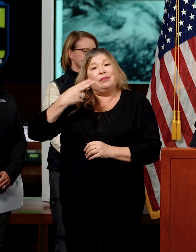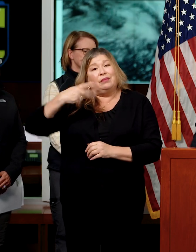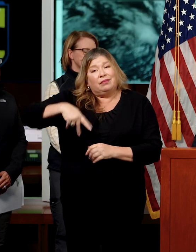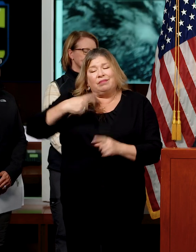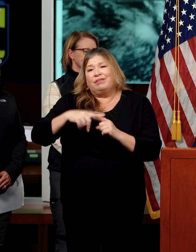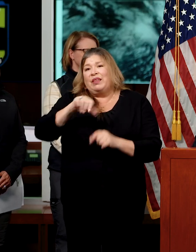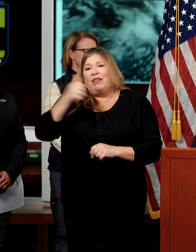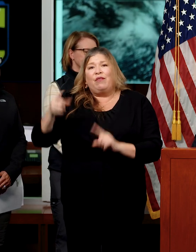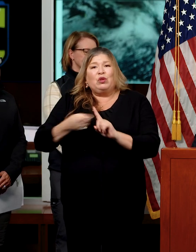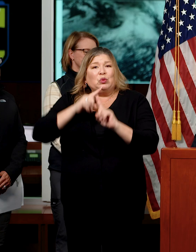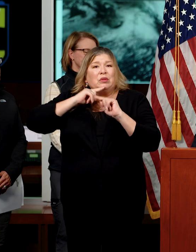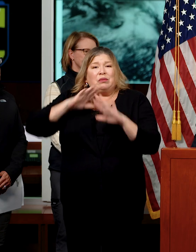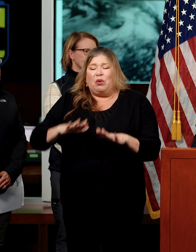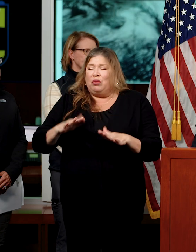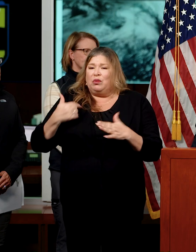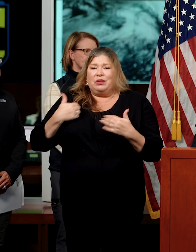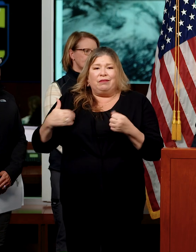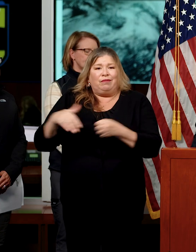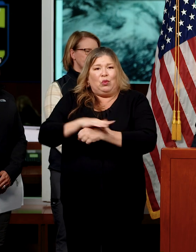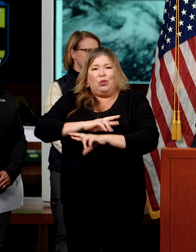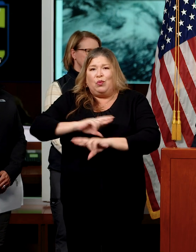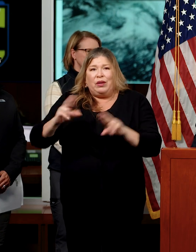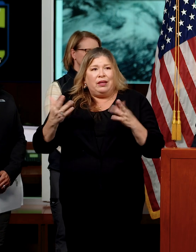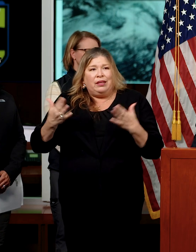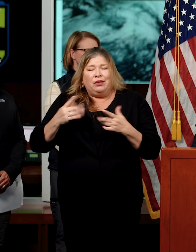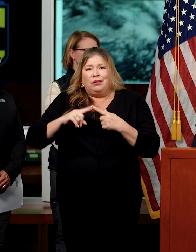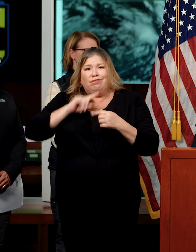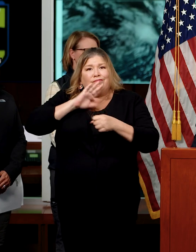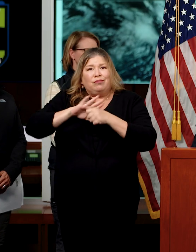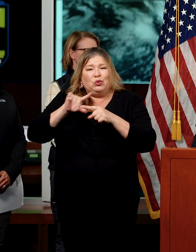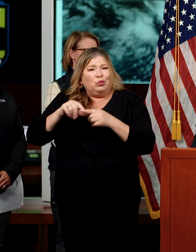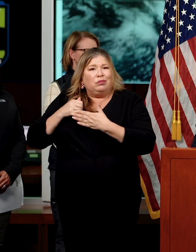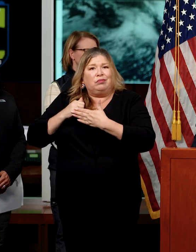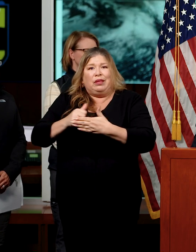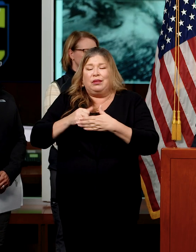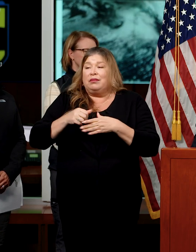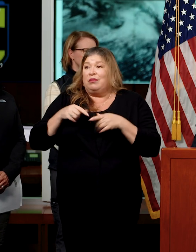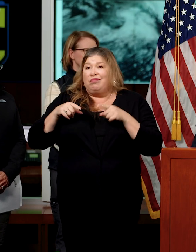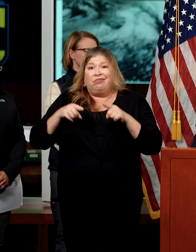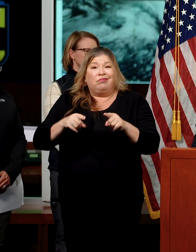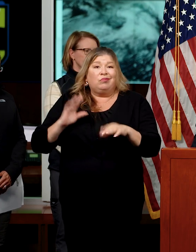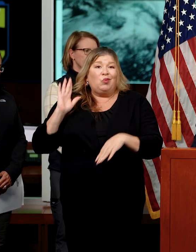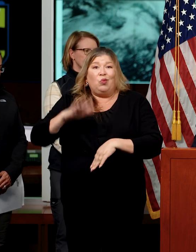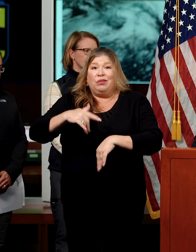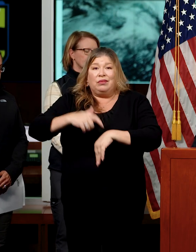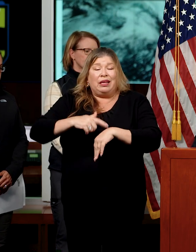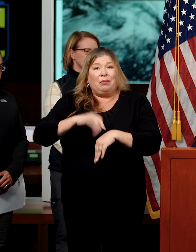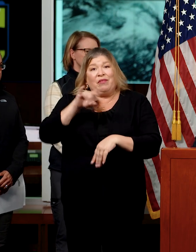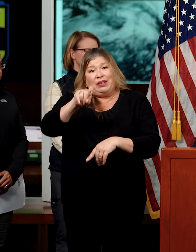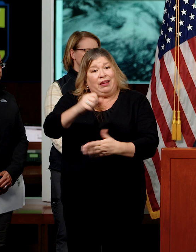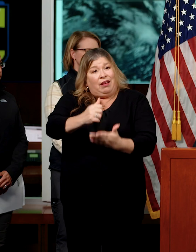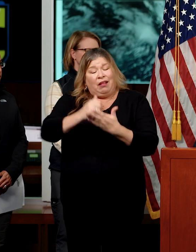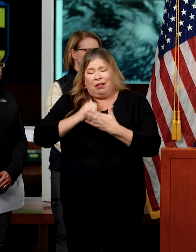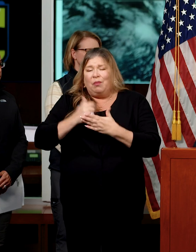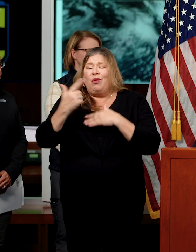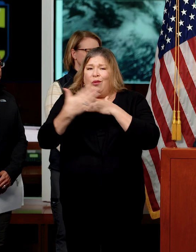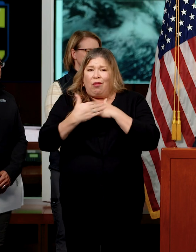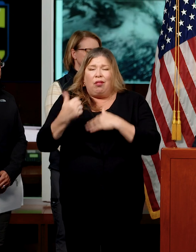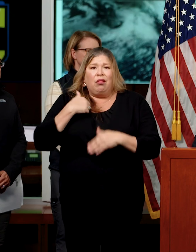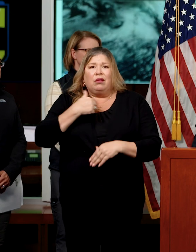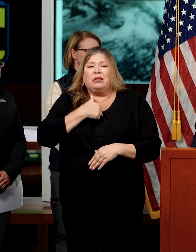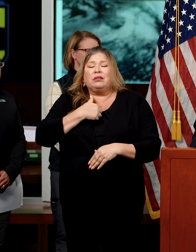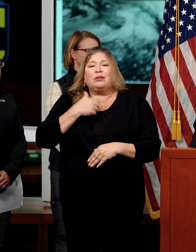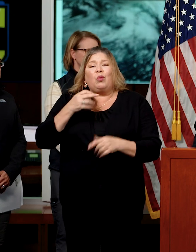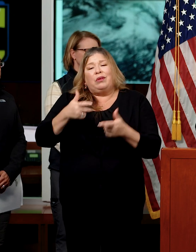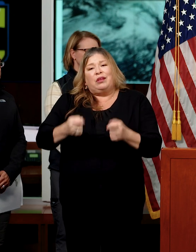first responders remain fully staffed. We're committed to this emergency. We will be through the duration. If you need our assistance, call or text